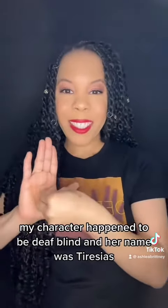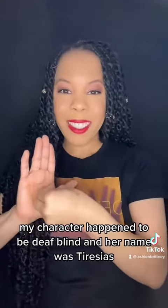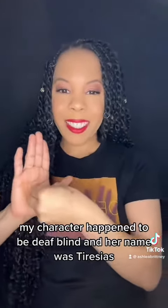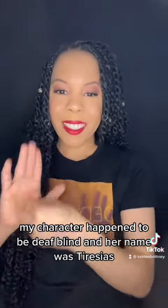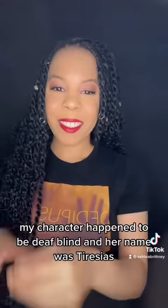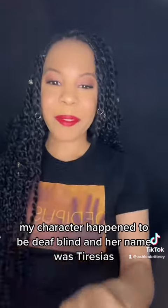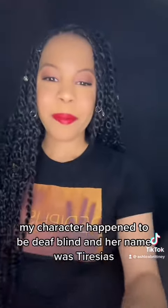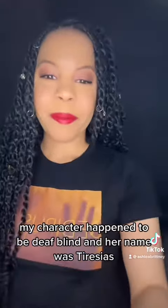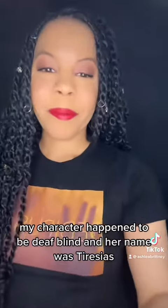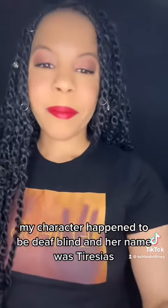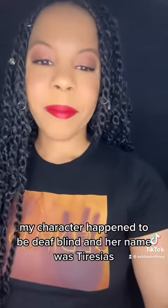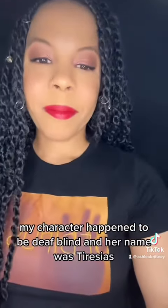name was Tiresias.